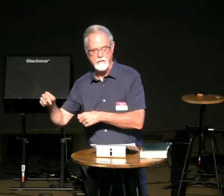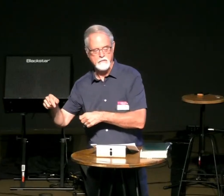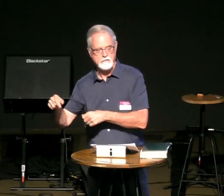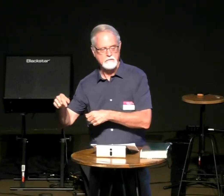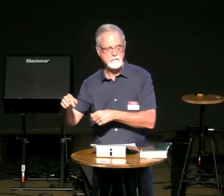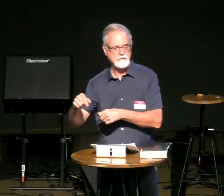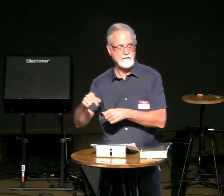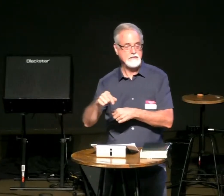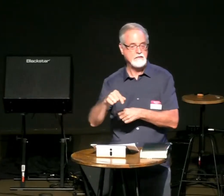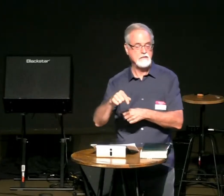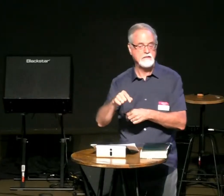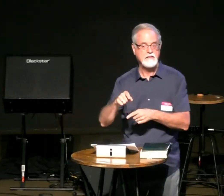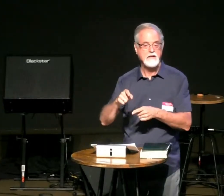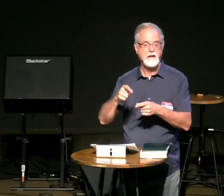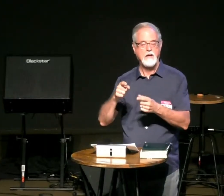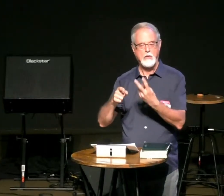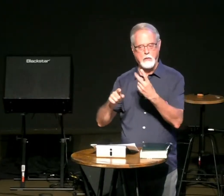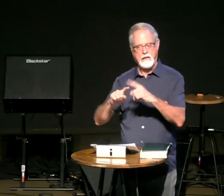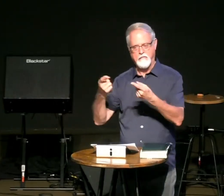gets killed